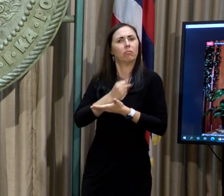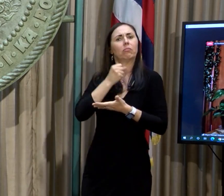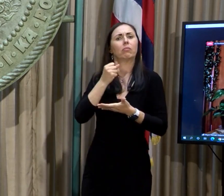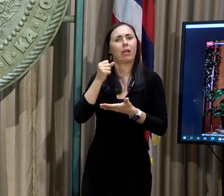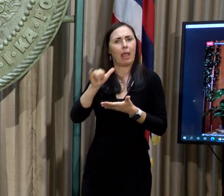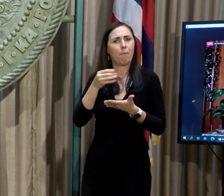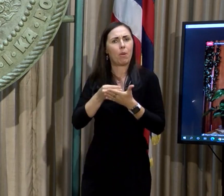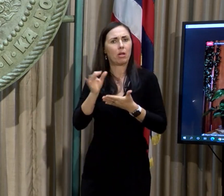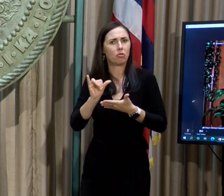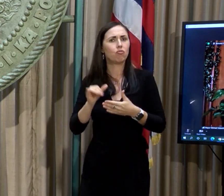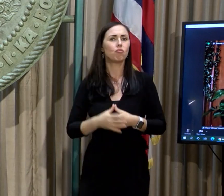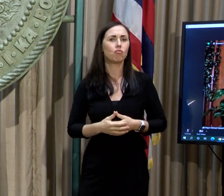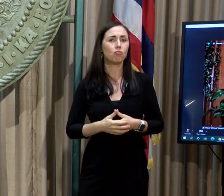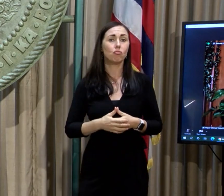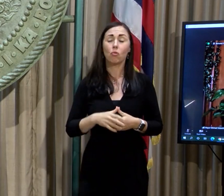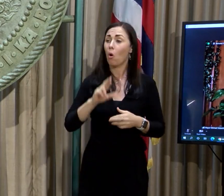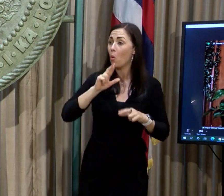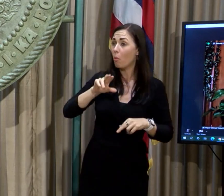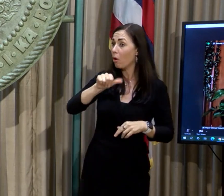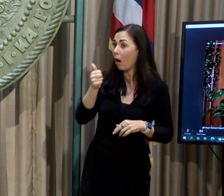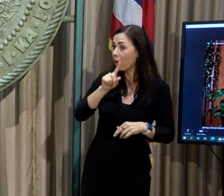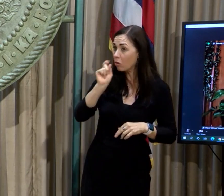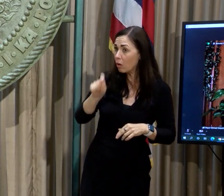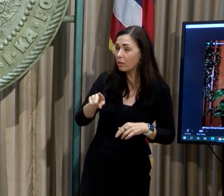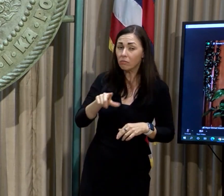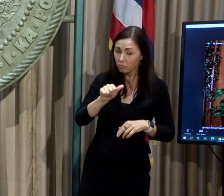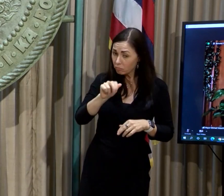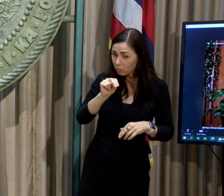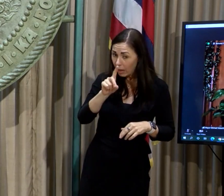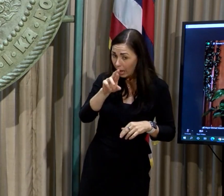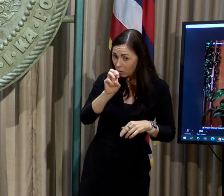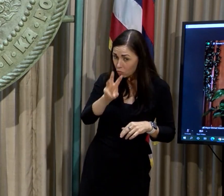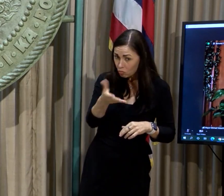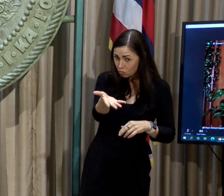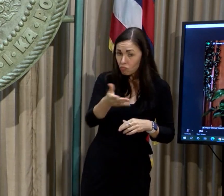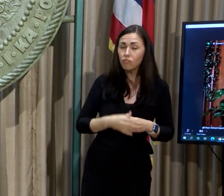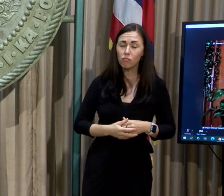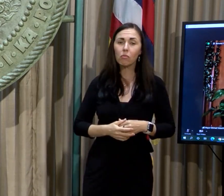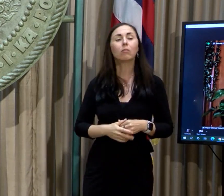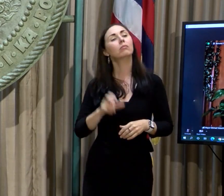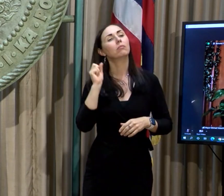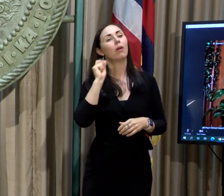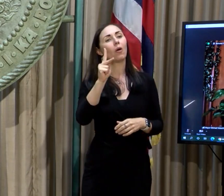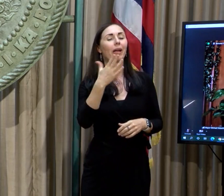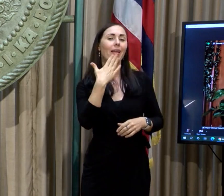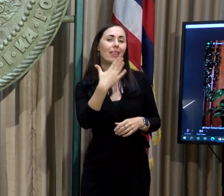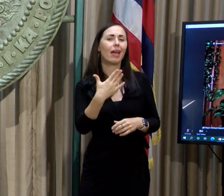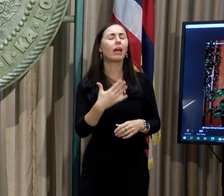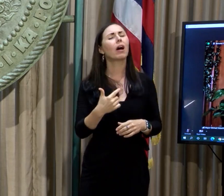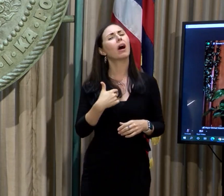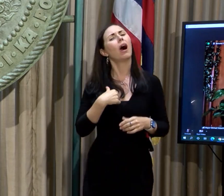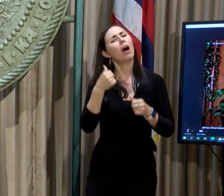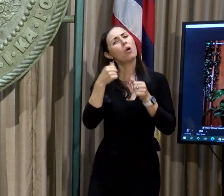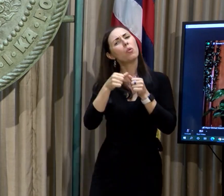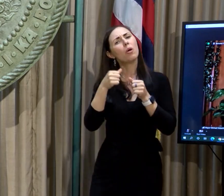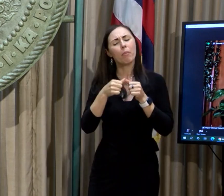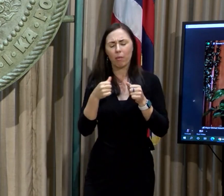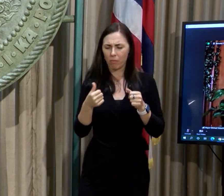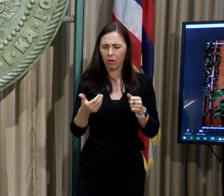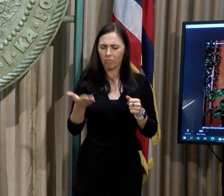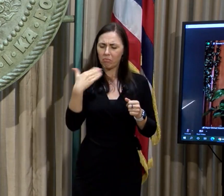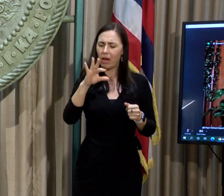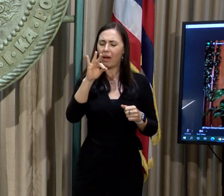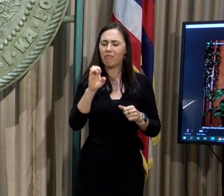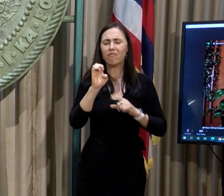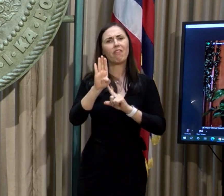Reporters, any other questions? Andrew, go ahead. Okay. Thanks. I recall an announcement in